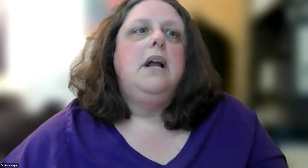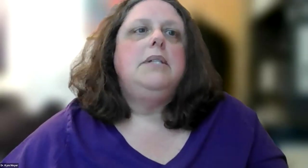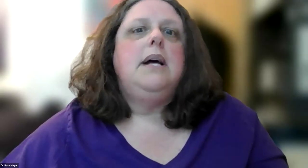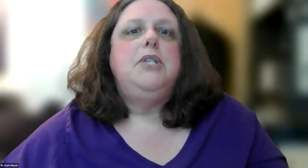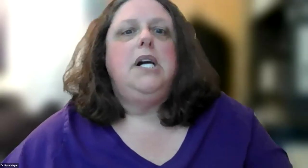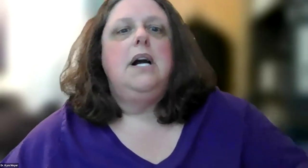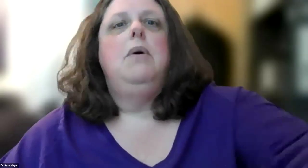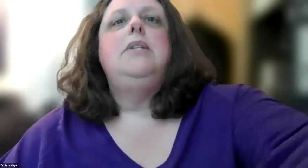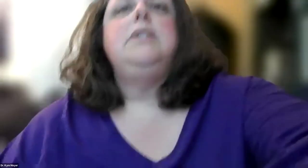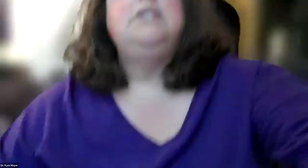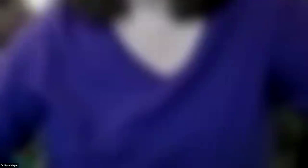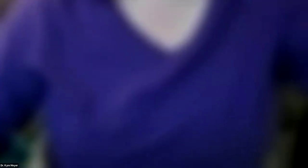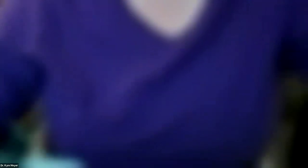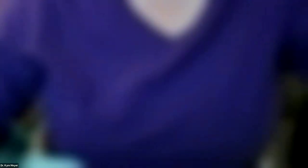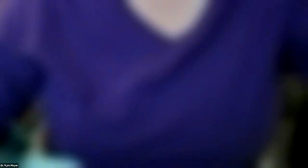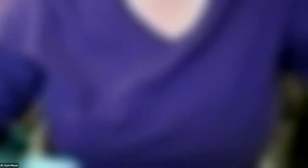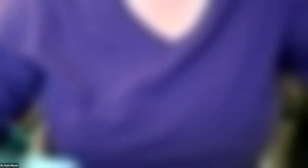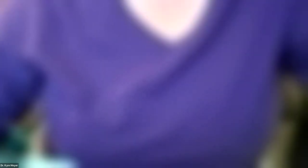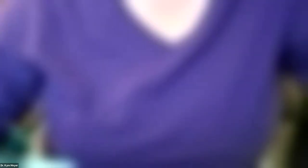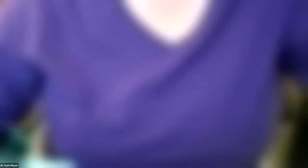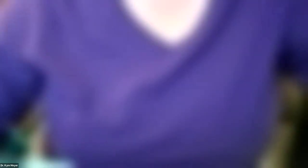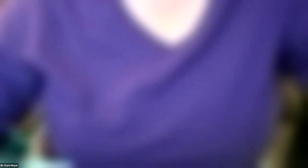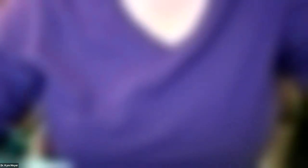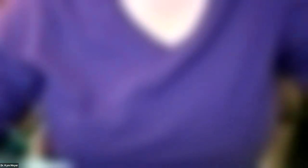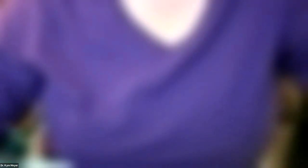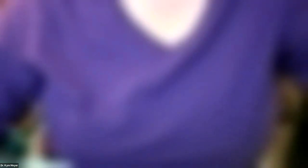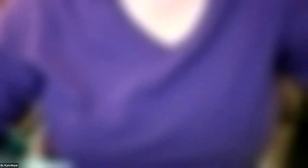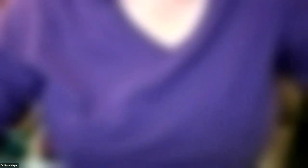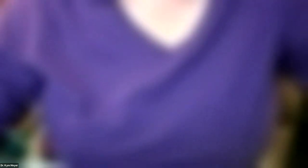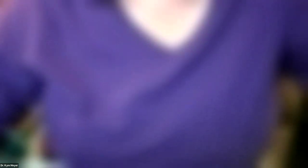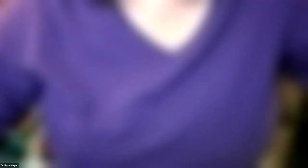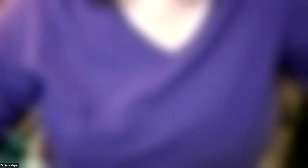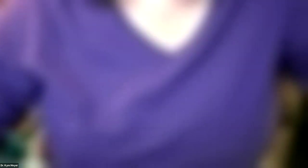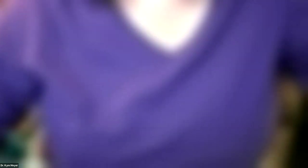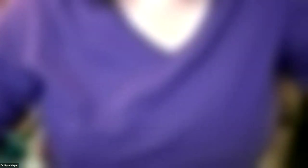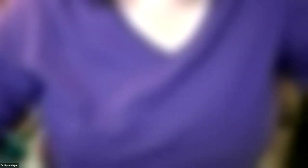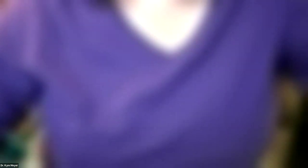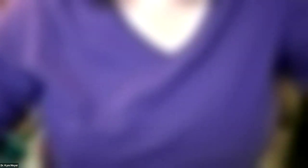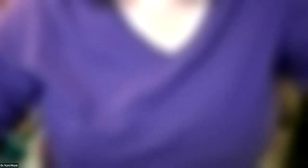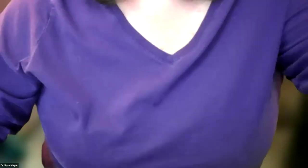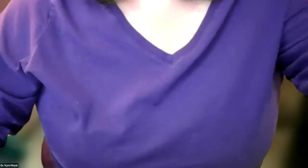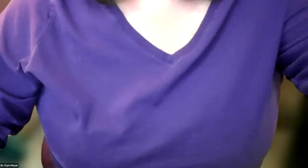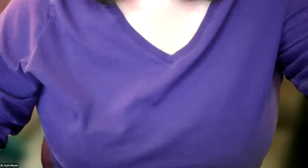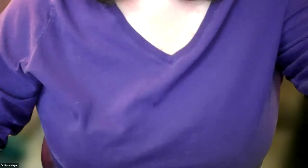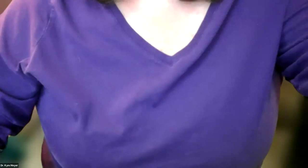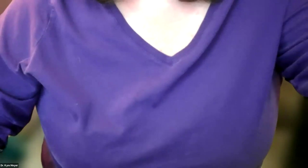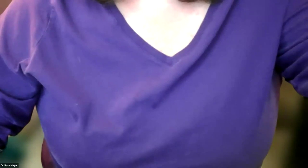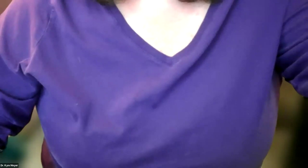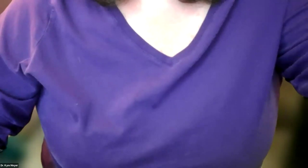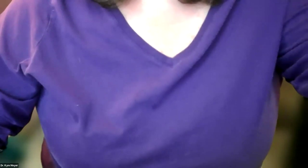I did not want to stop share. wanted to continue. wouldn't, uh, we'll keep going. I want to get back to.